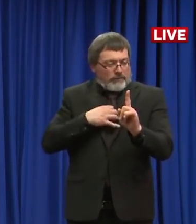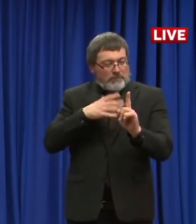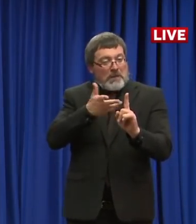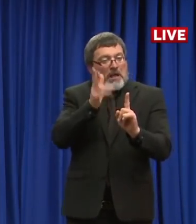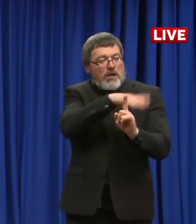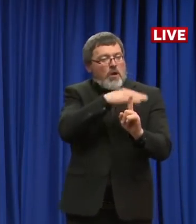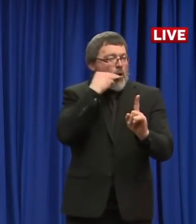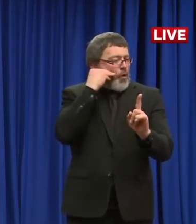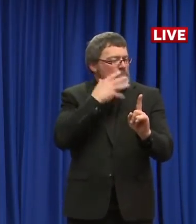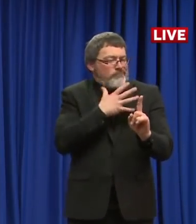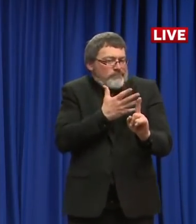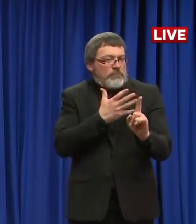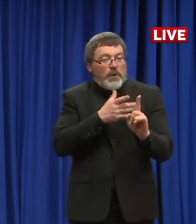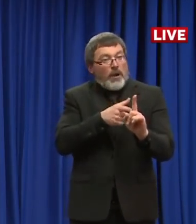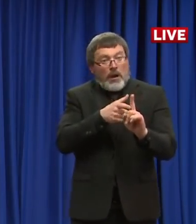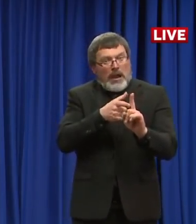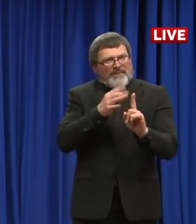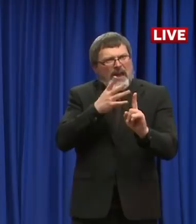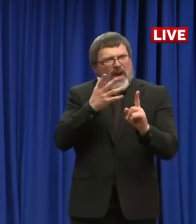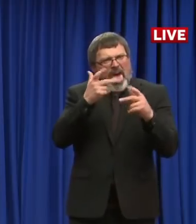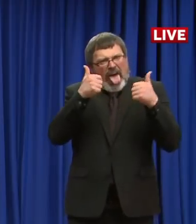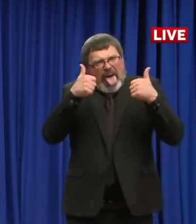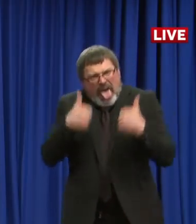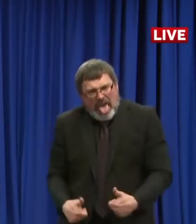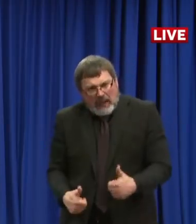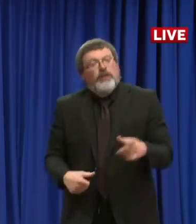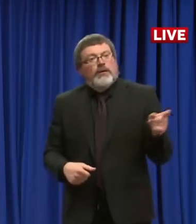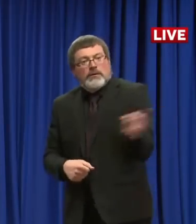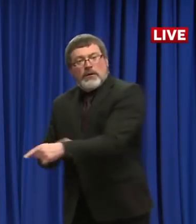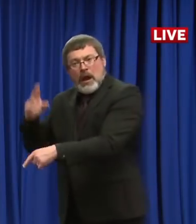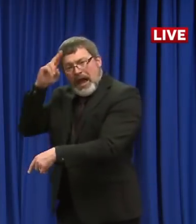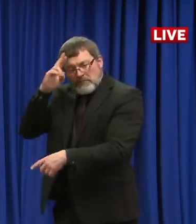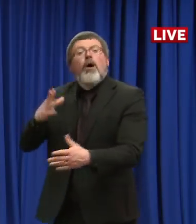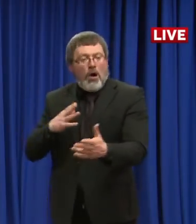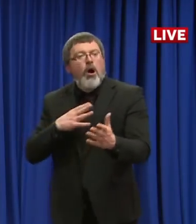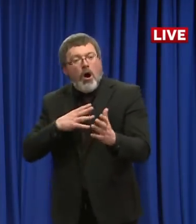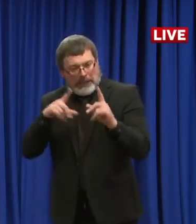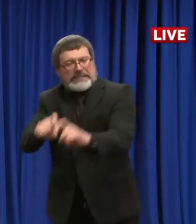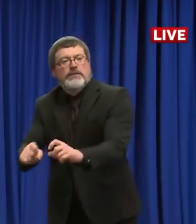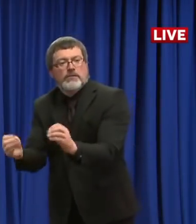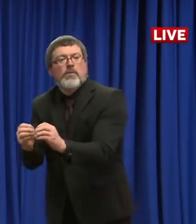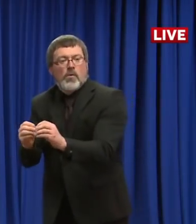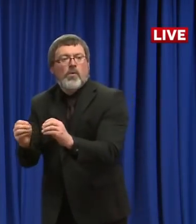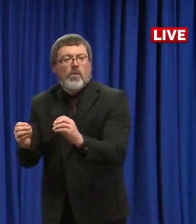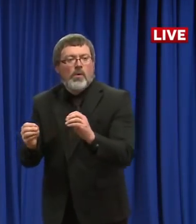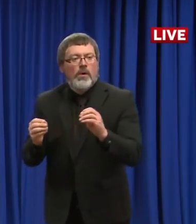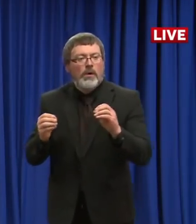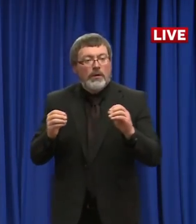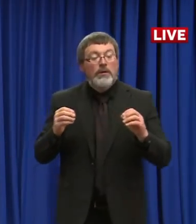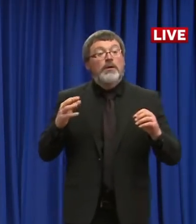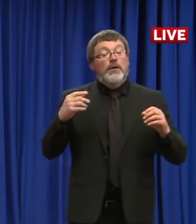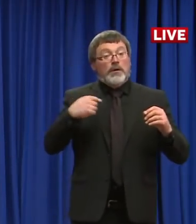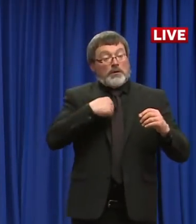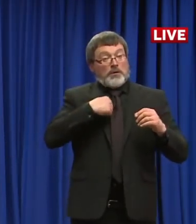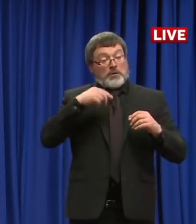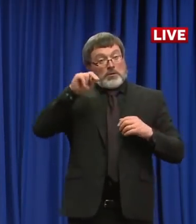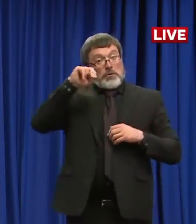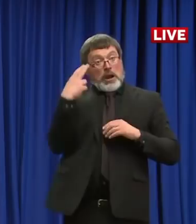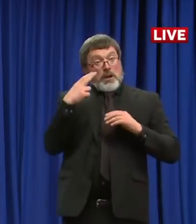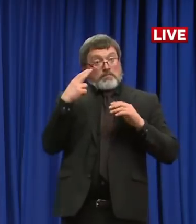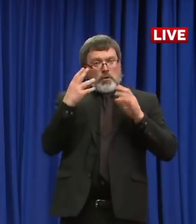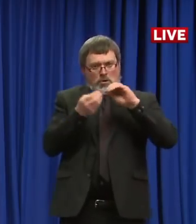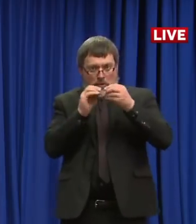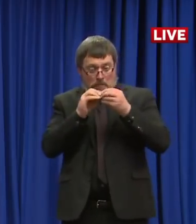plateaued, what hasn't. So it's not just, I just wanted to add there, um, it's not just the number of cases, but the hospitalizations. And that's why